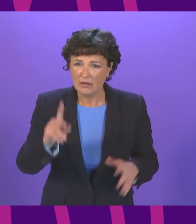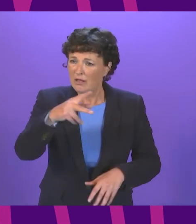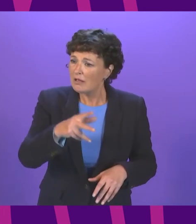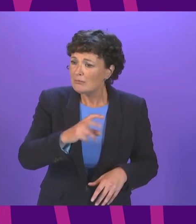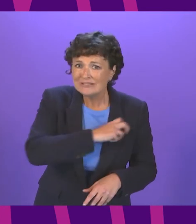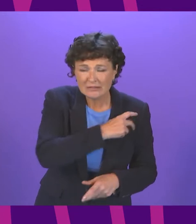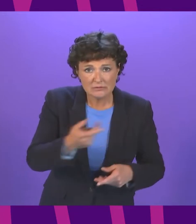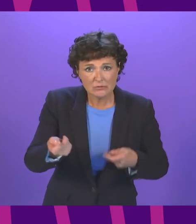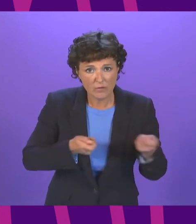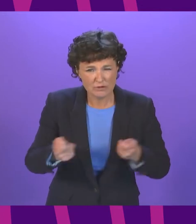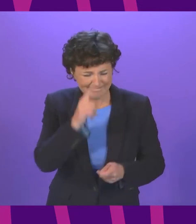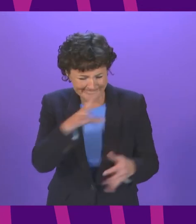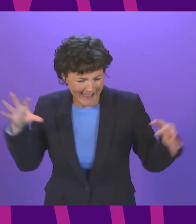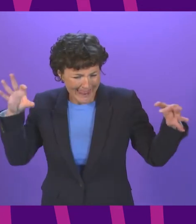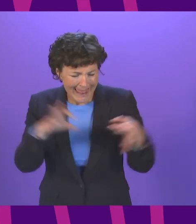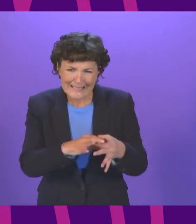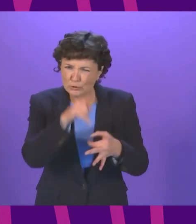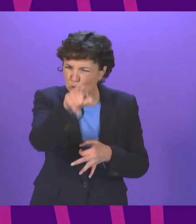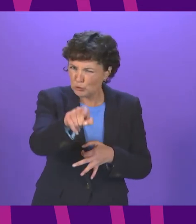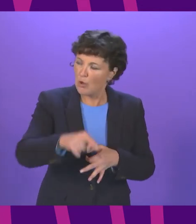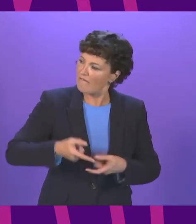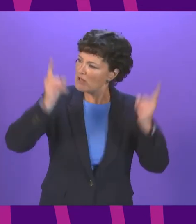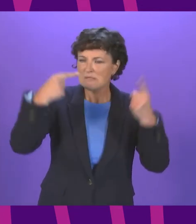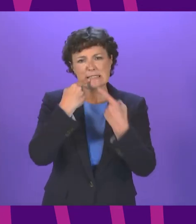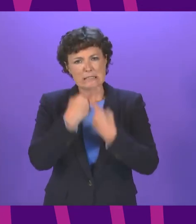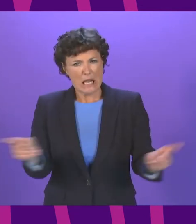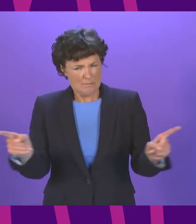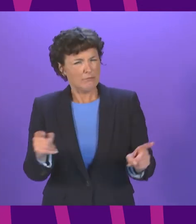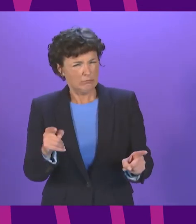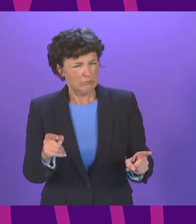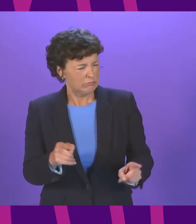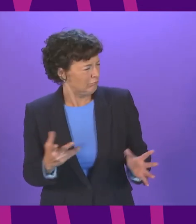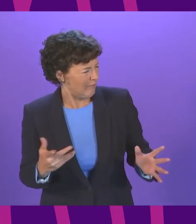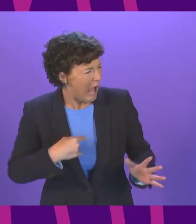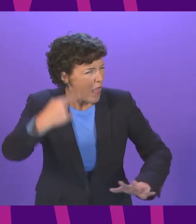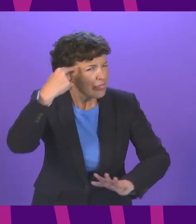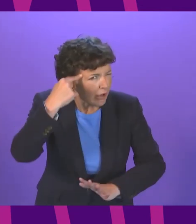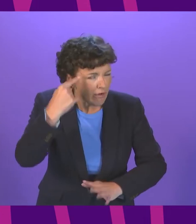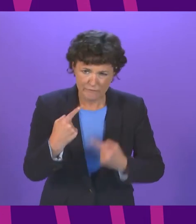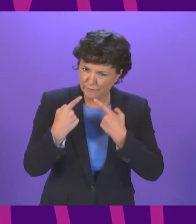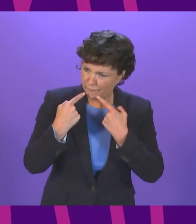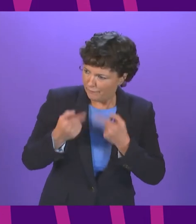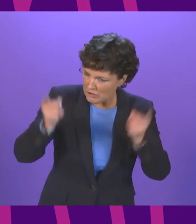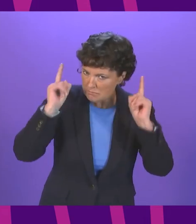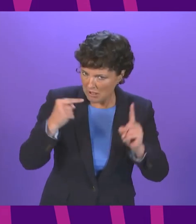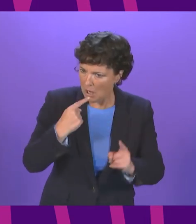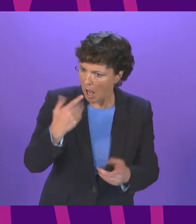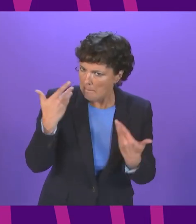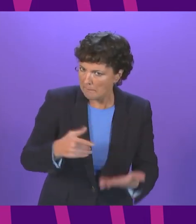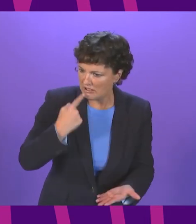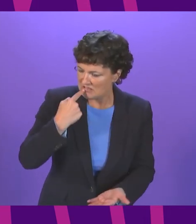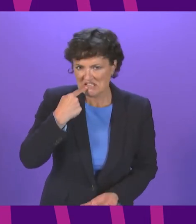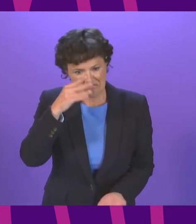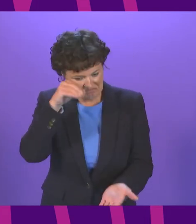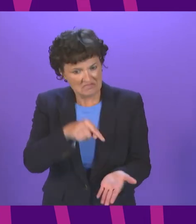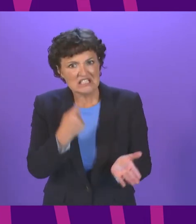in relation to the nature of the statement that the First Minister gave is it not the case that the First Minister herself insisted that there should